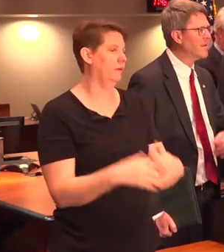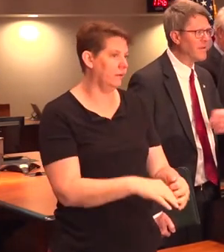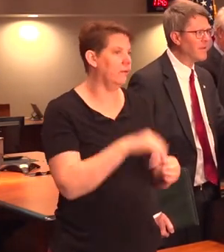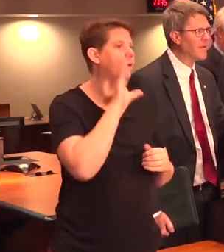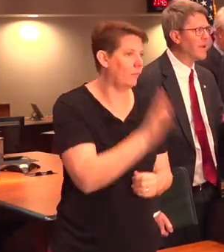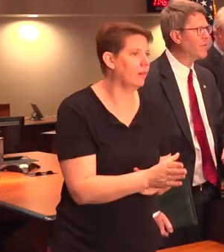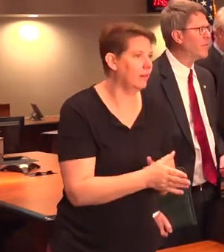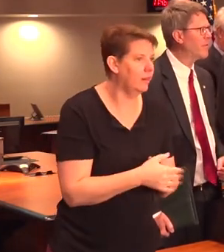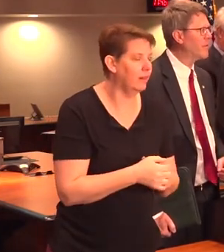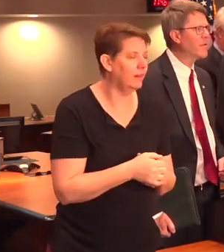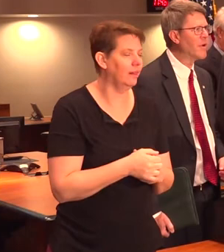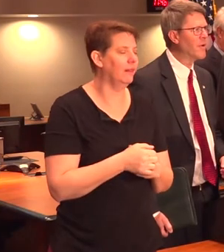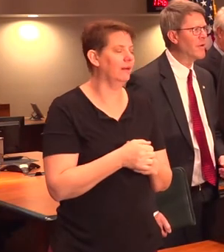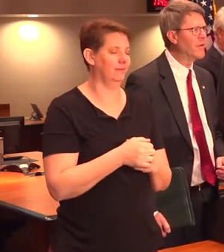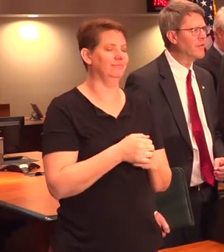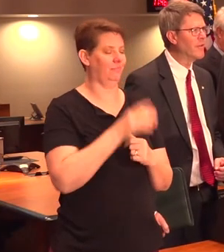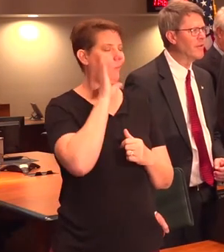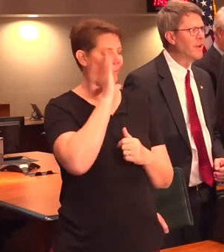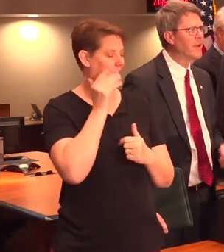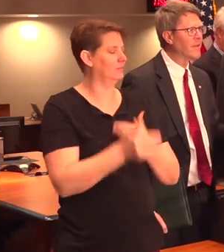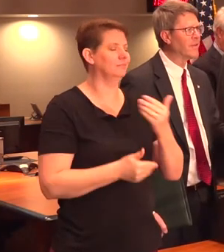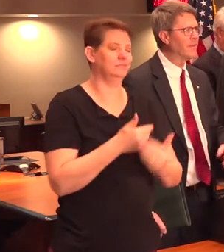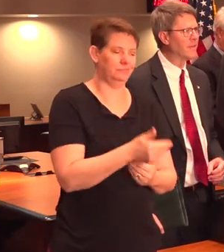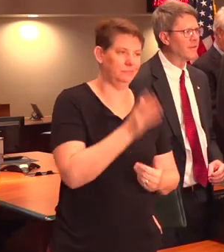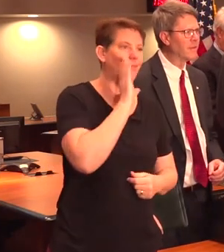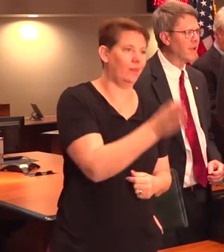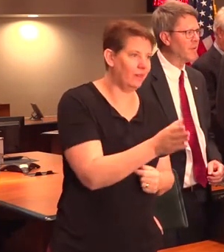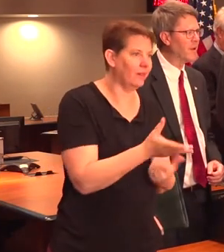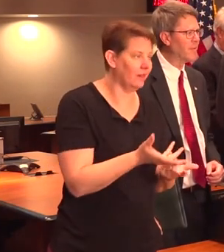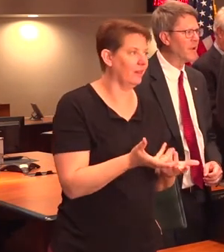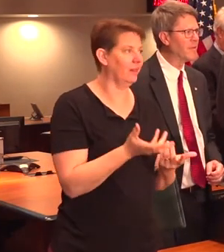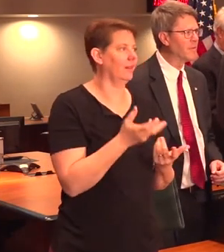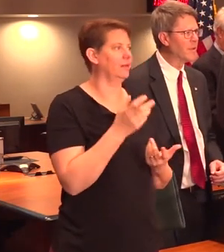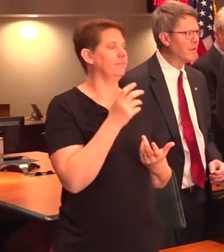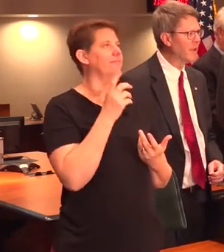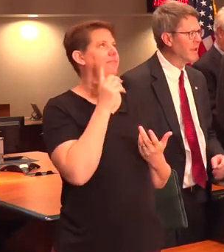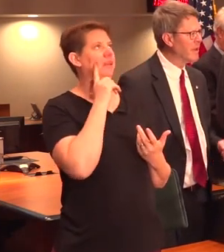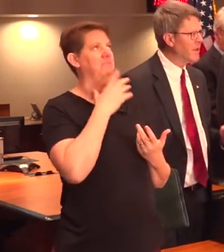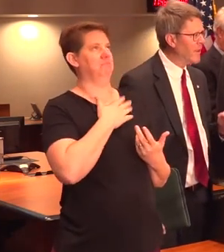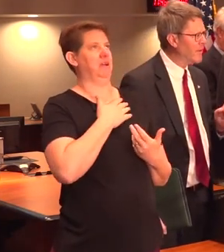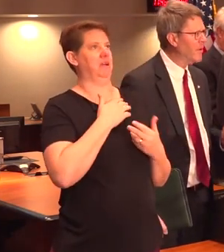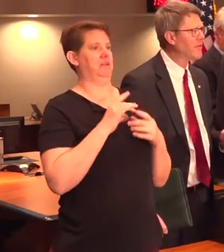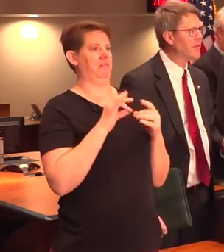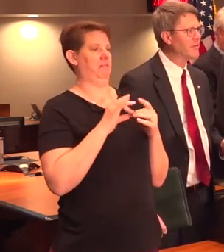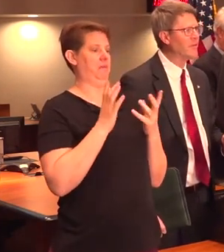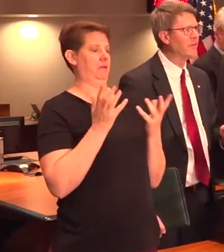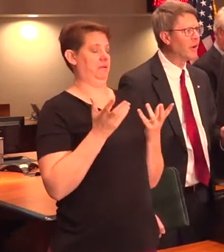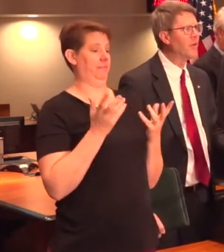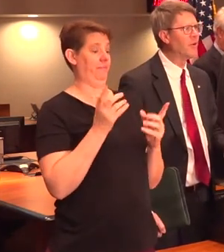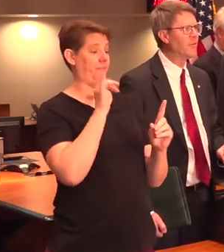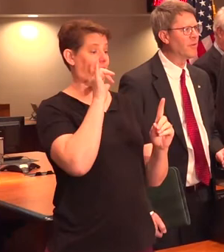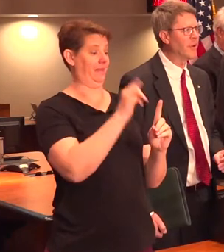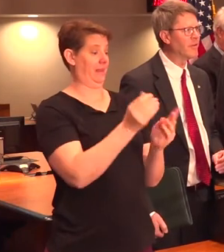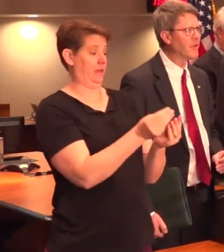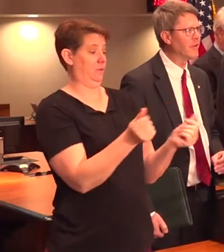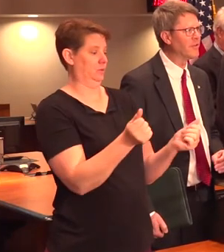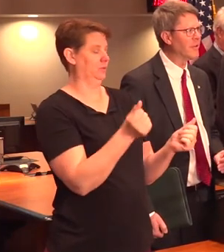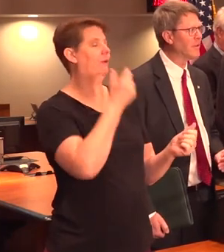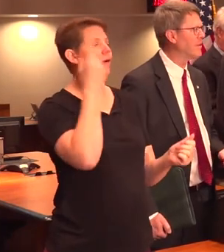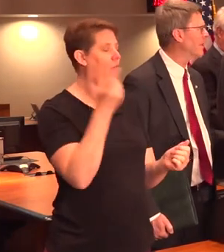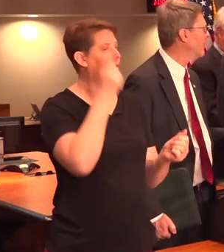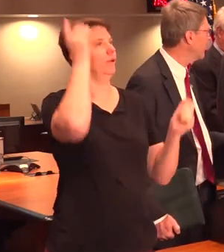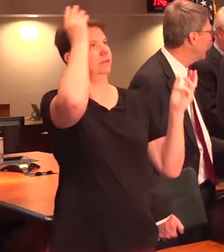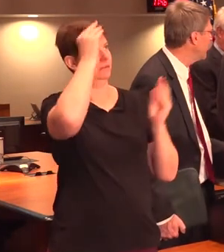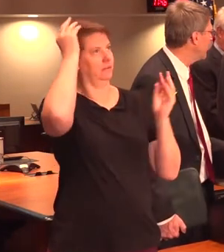life will go on. So I think the comment I would make would be that resolution is always in process,